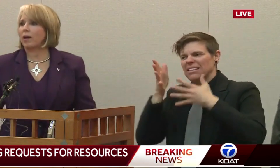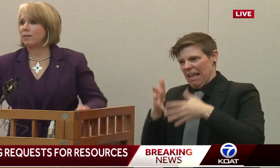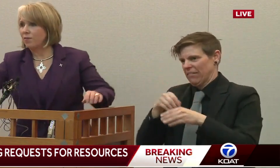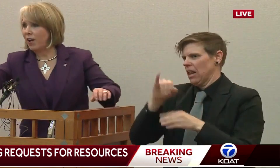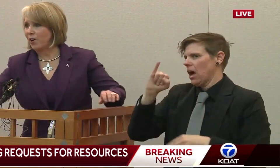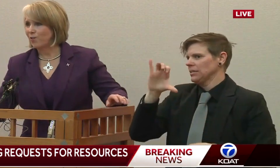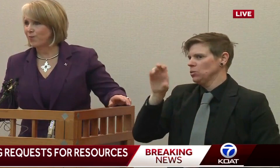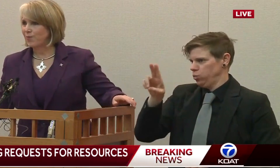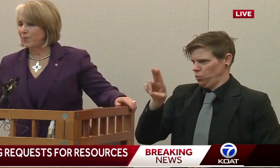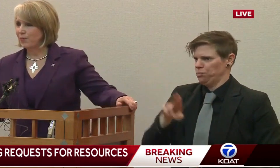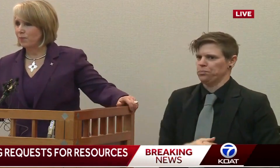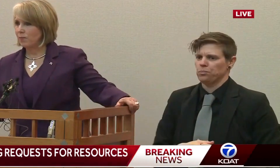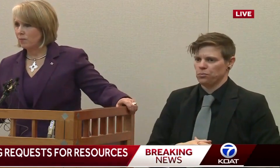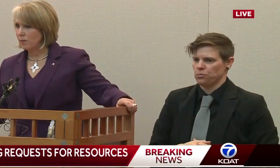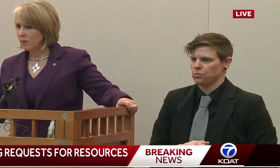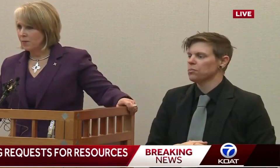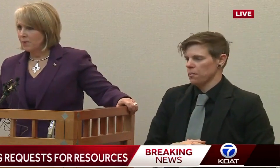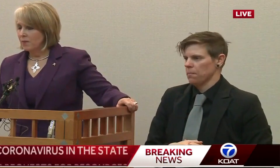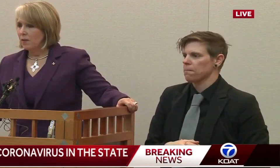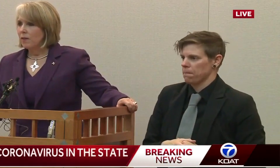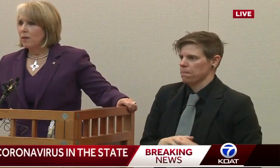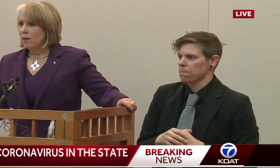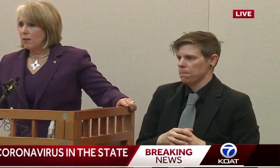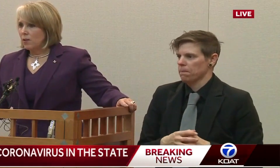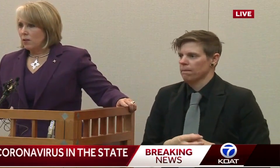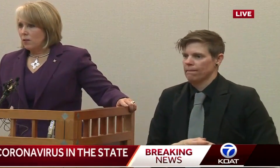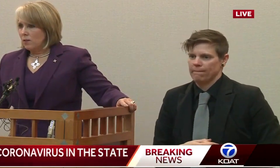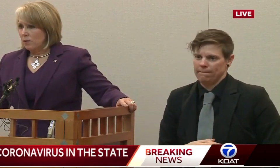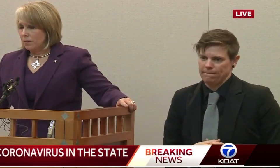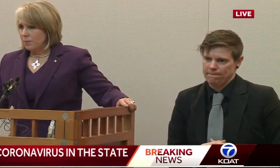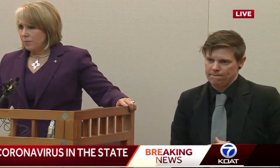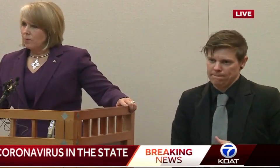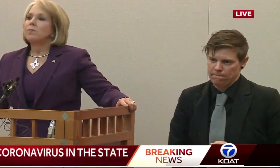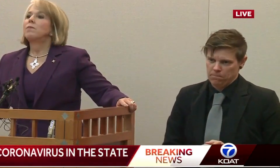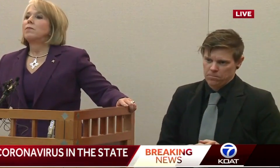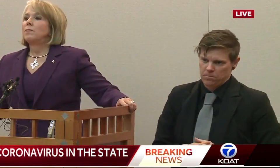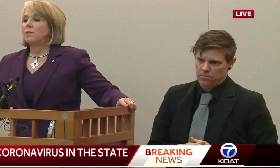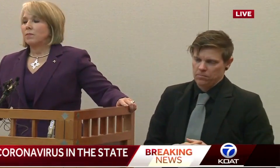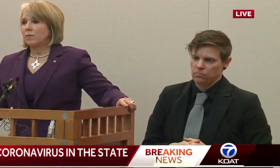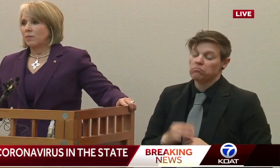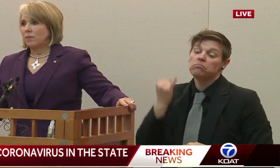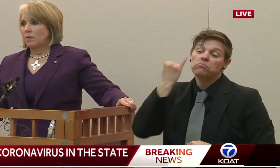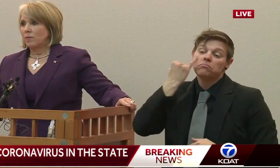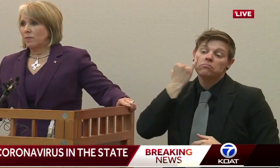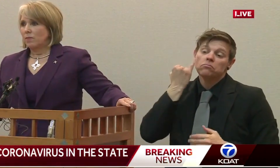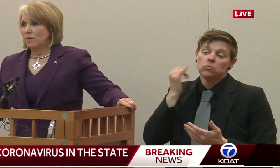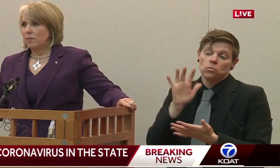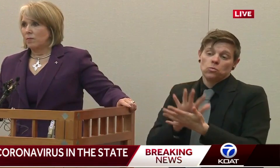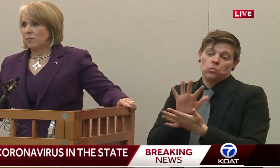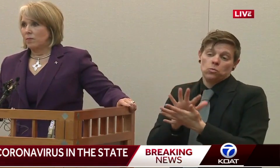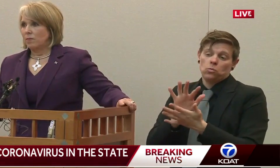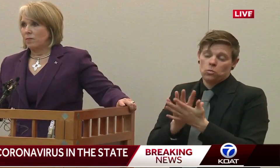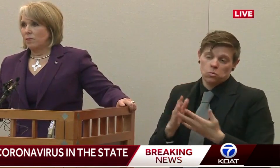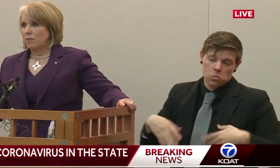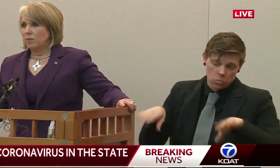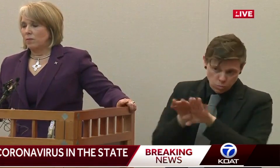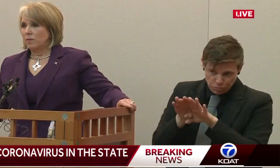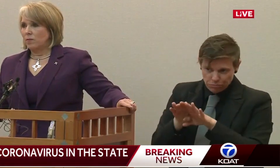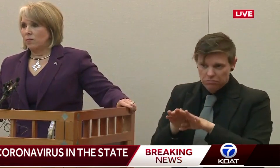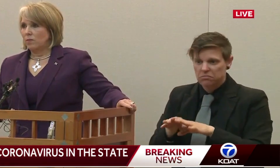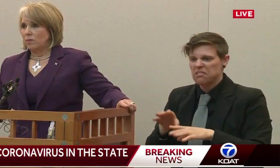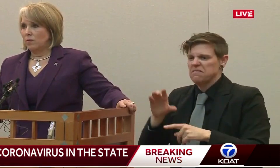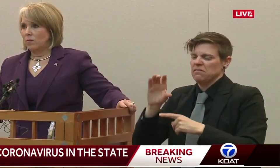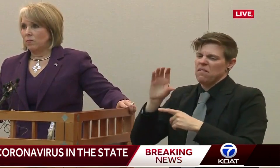Okay, right here. If the school closure forces some healthcare